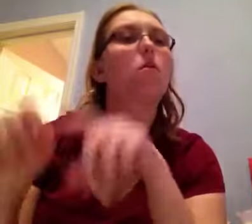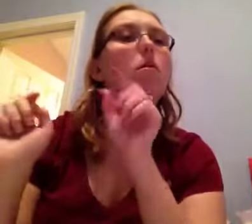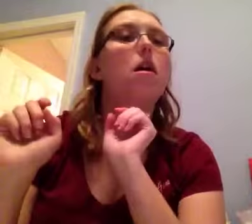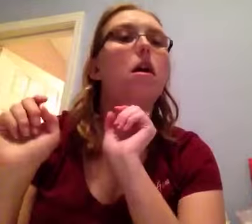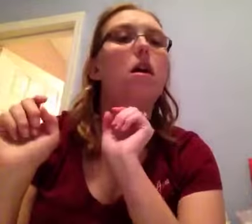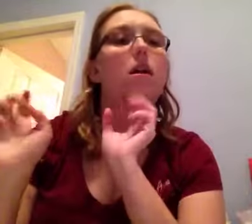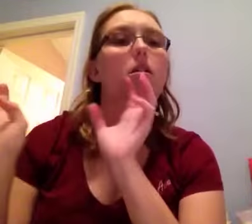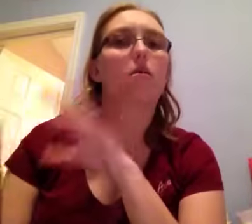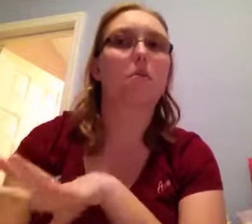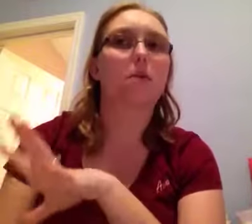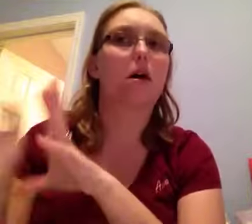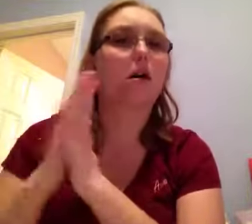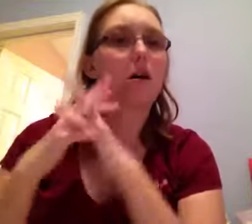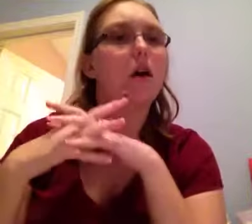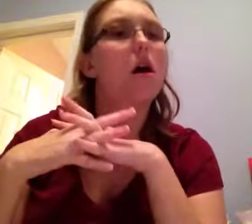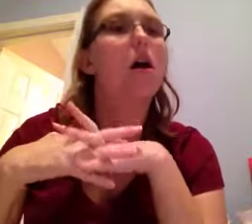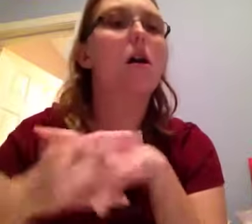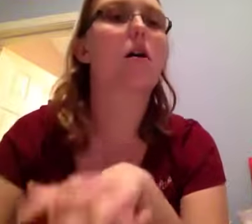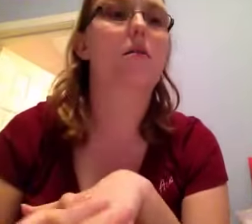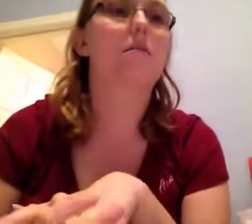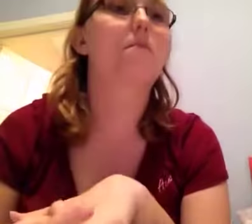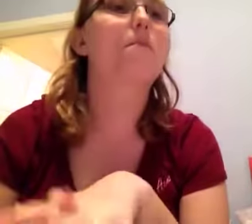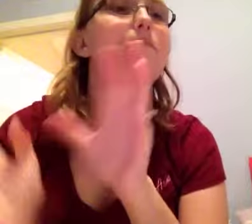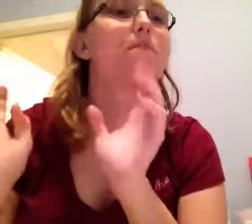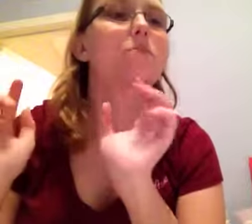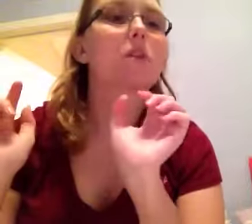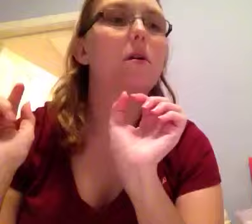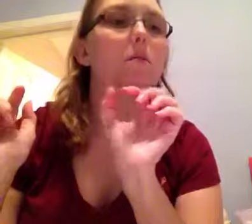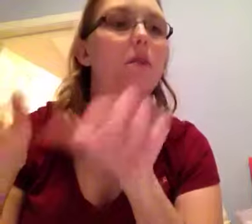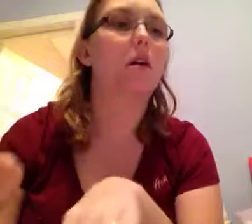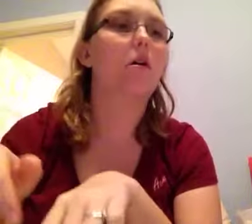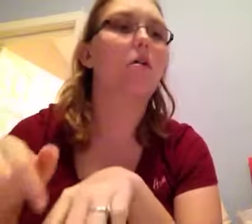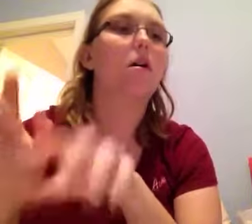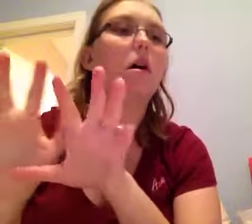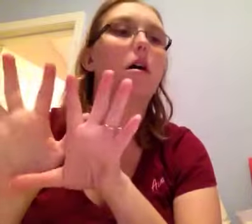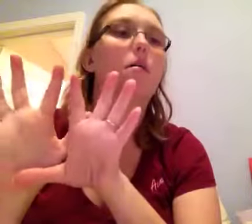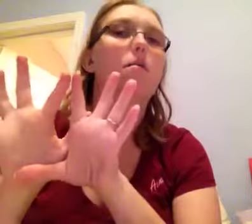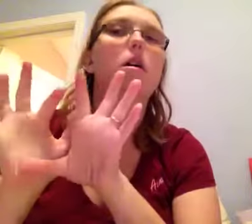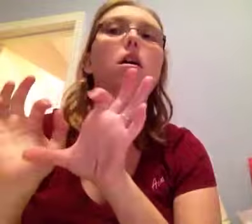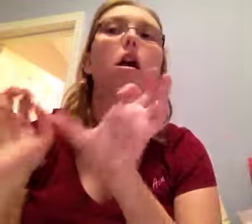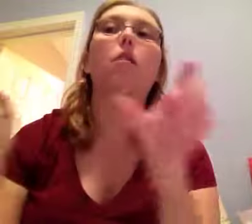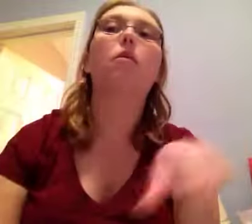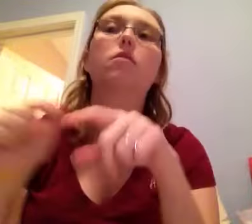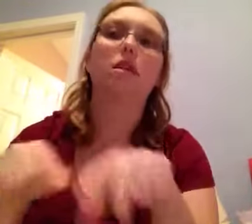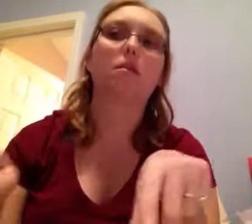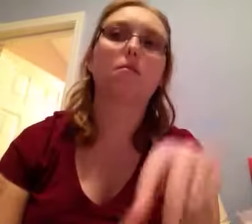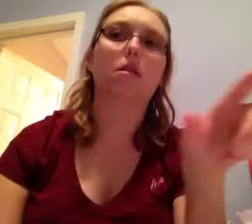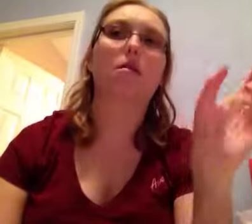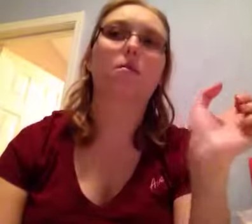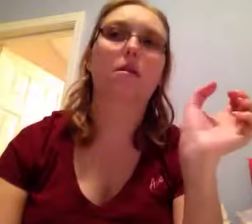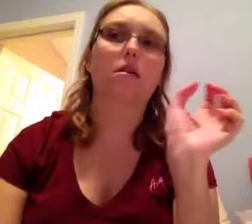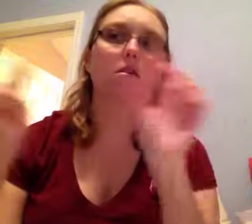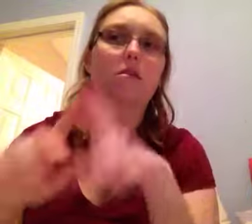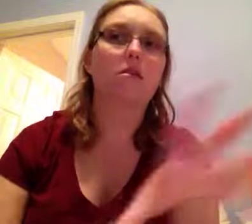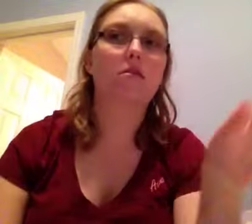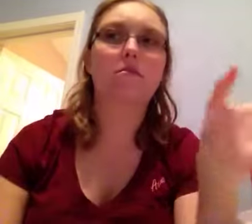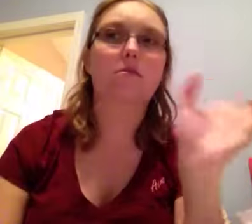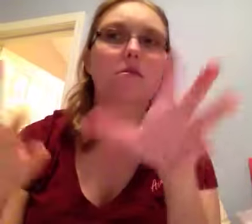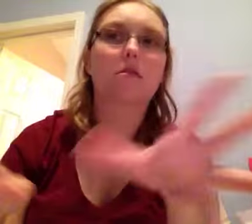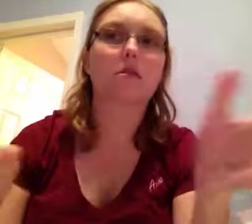and on my blog, below. I won't link them below, but you can